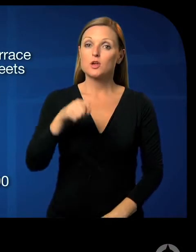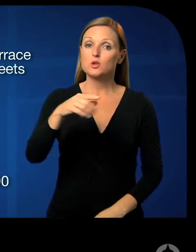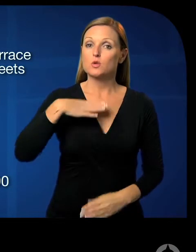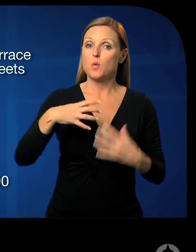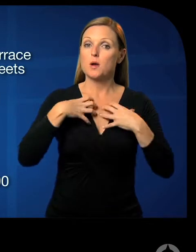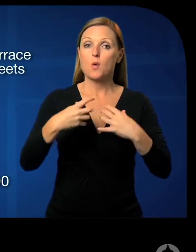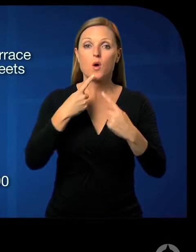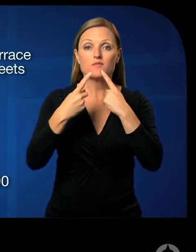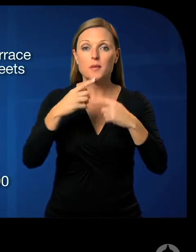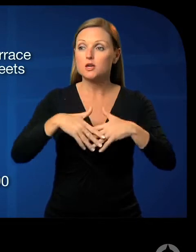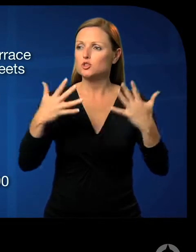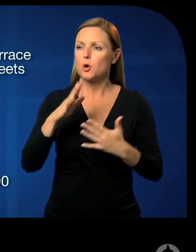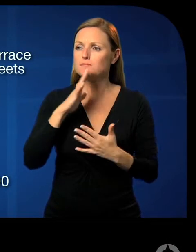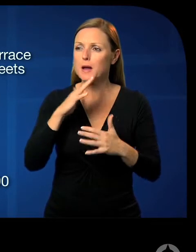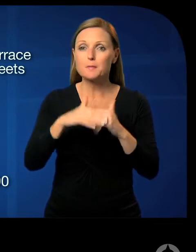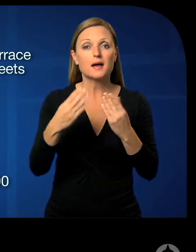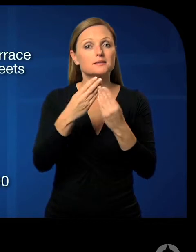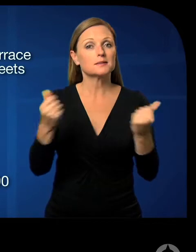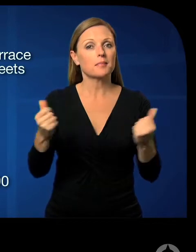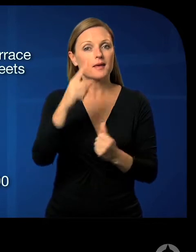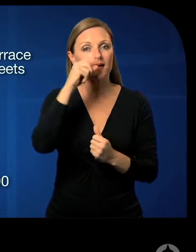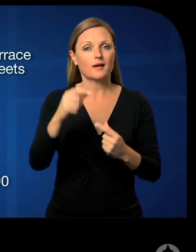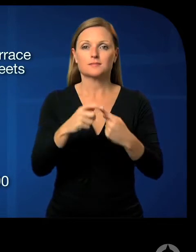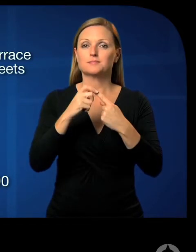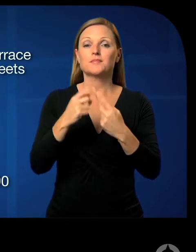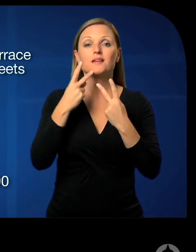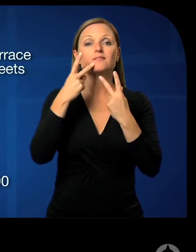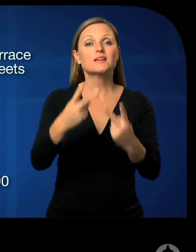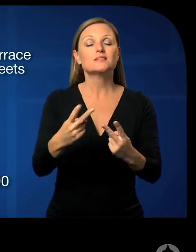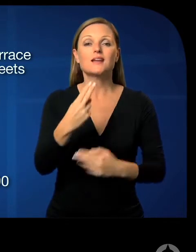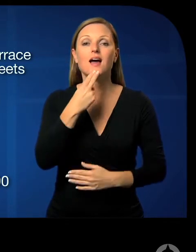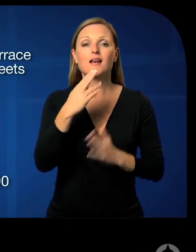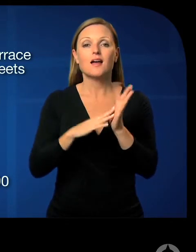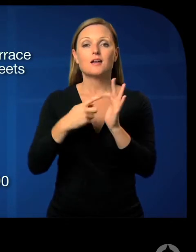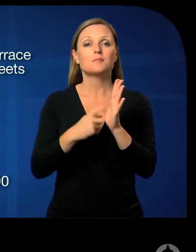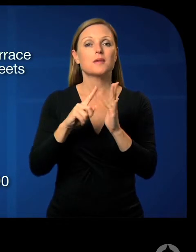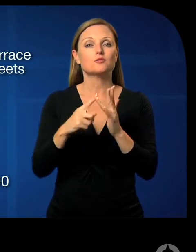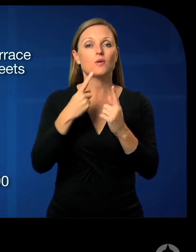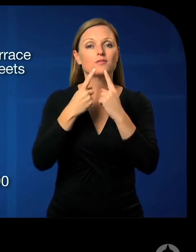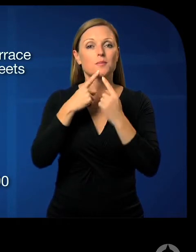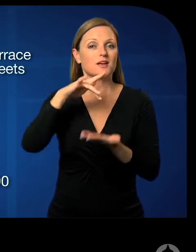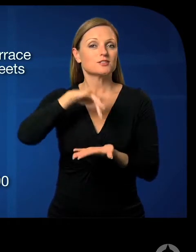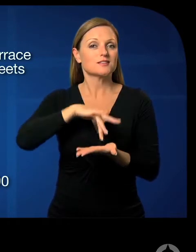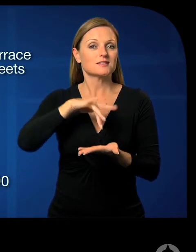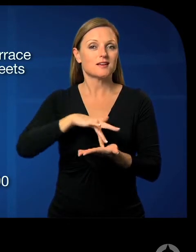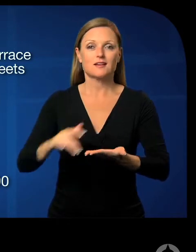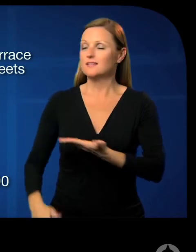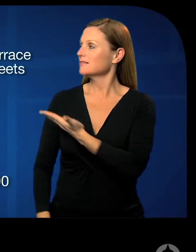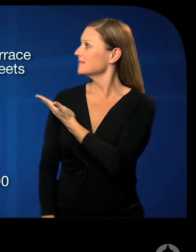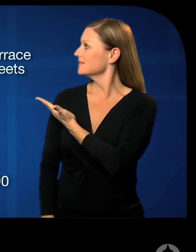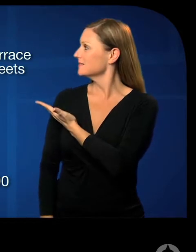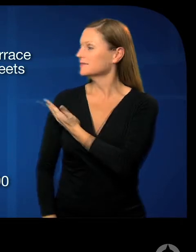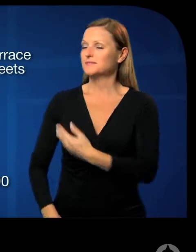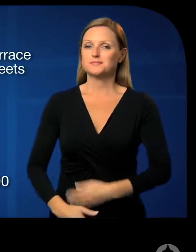if you have any questions or just need more information visit the Adelaide metro info centers in the city you can go onto our website